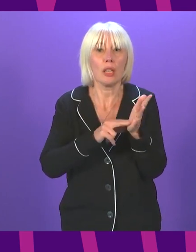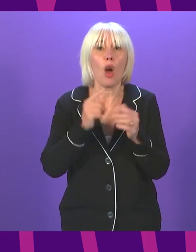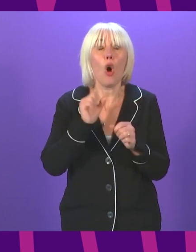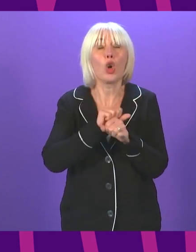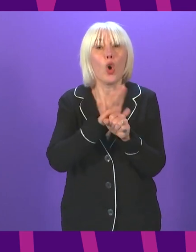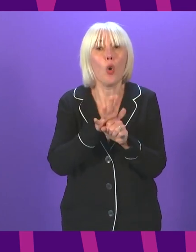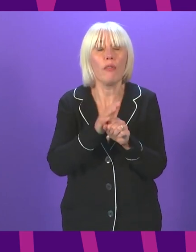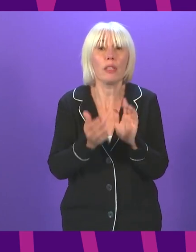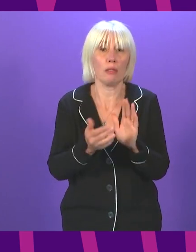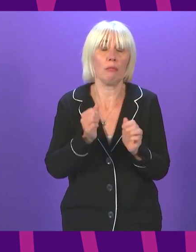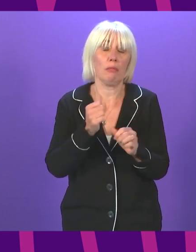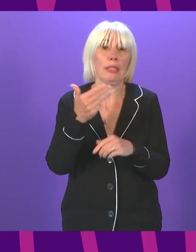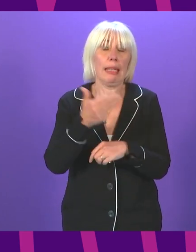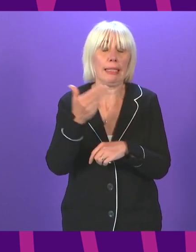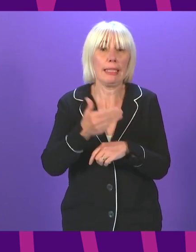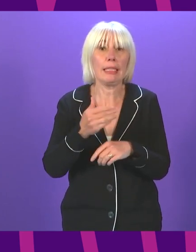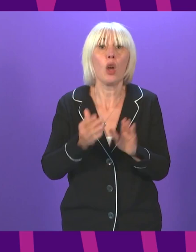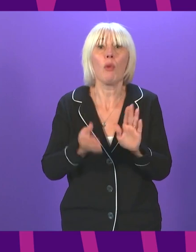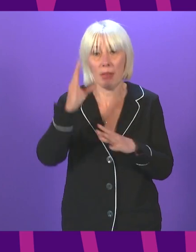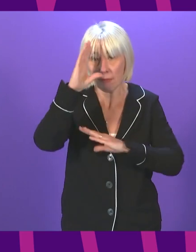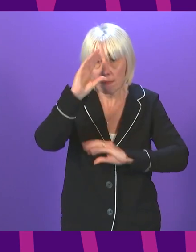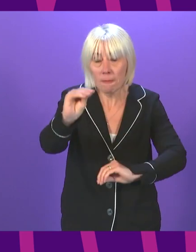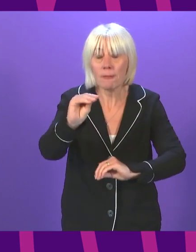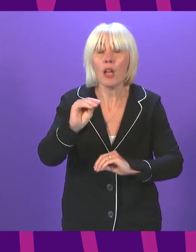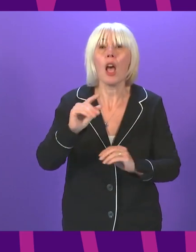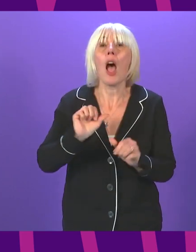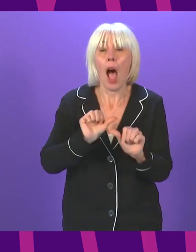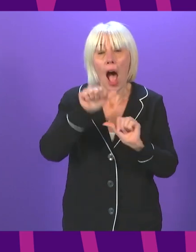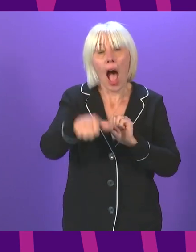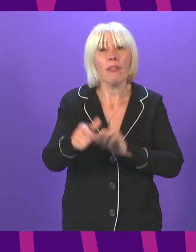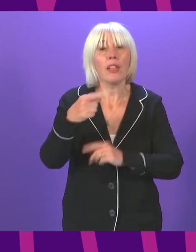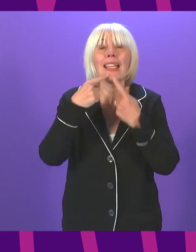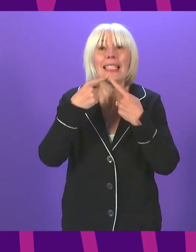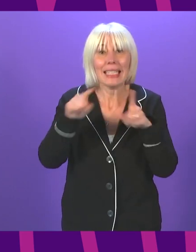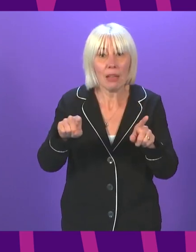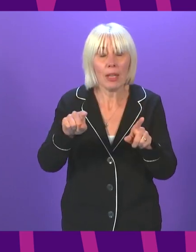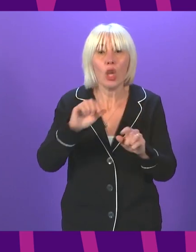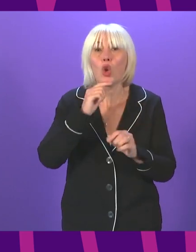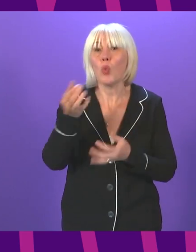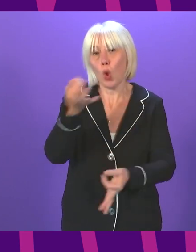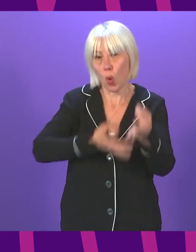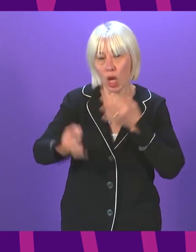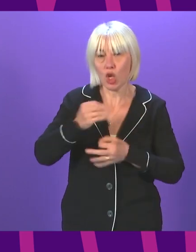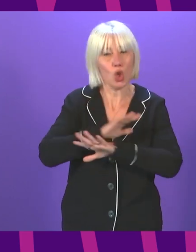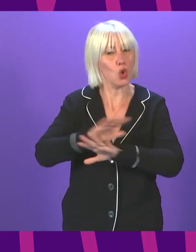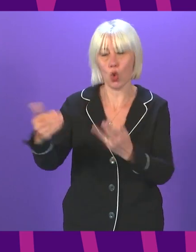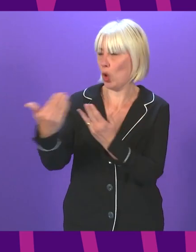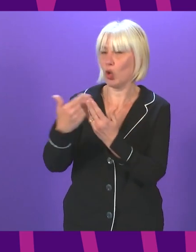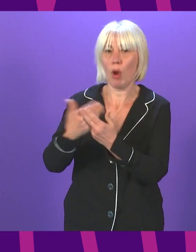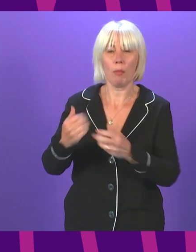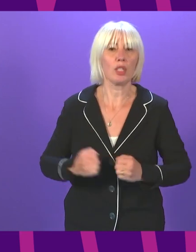at the end of her statement, and so there should be no interventions or interruptions, and I call on Nicola Sturgeon, First Minister.